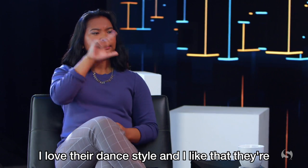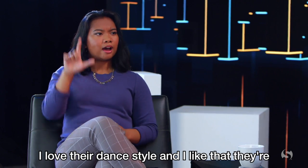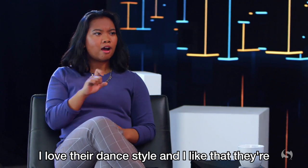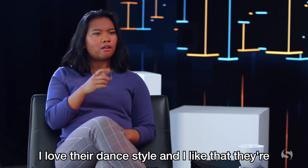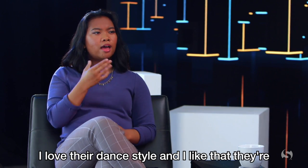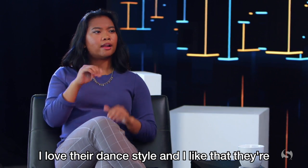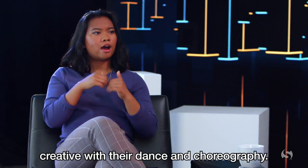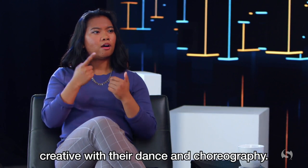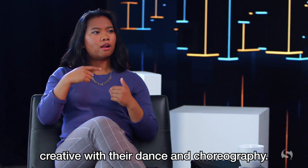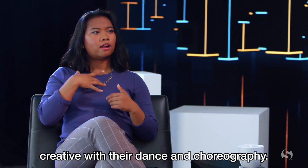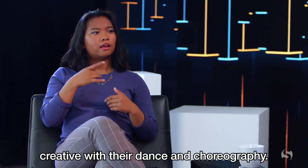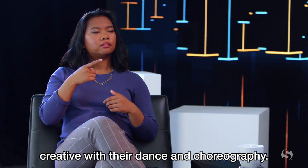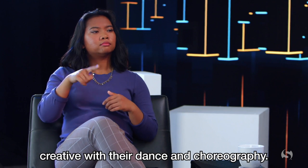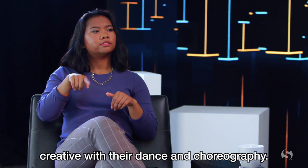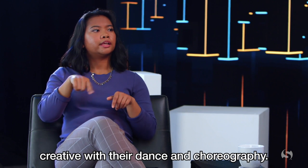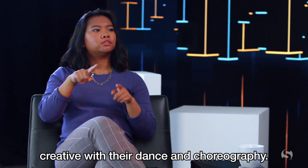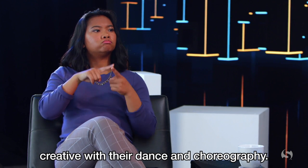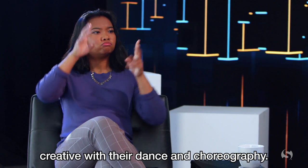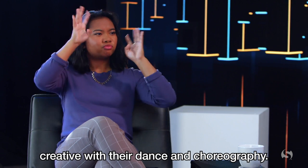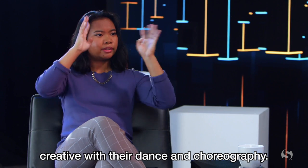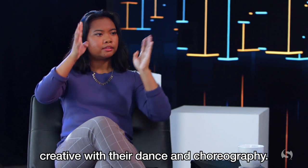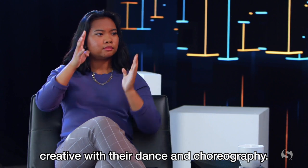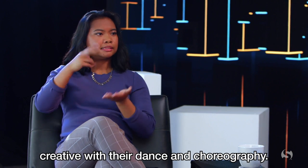I love their dance style and I like that they're creative with their dance and choreography.